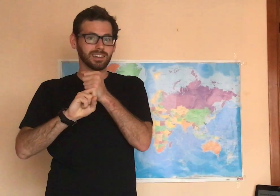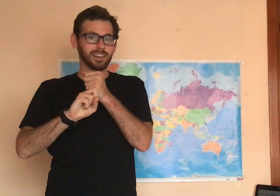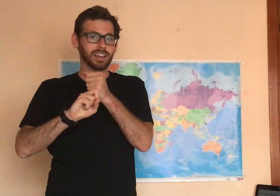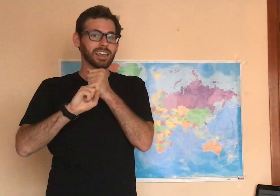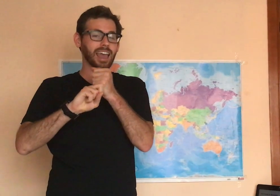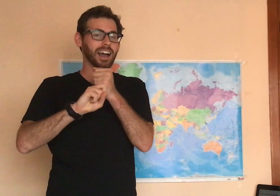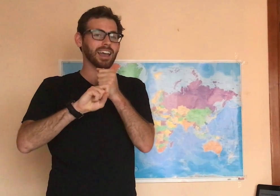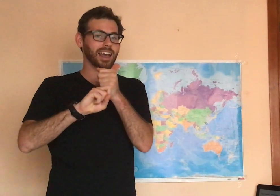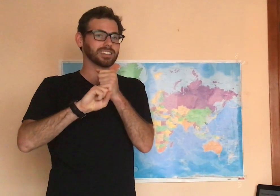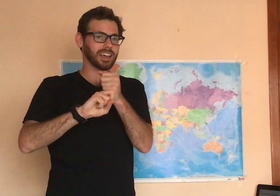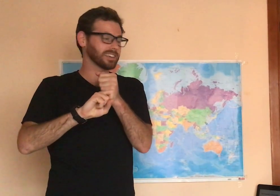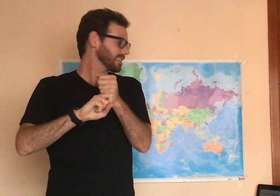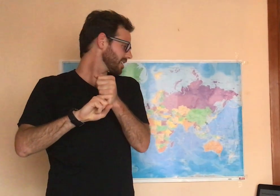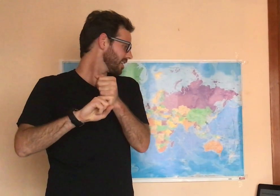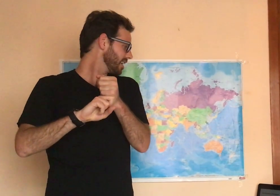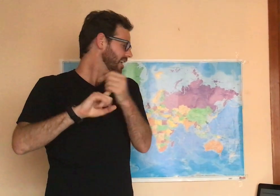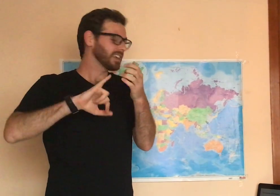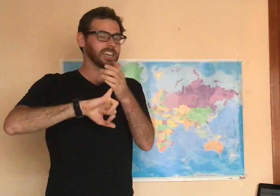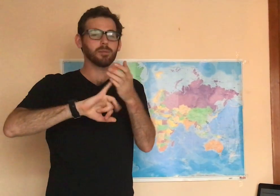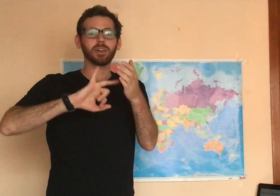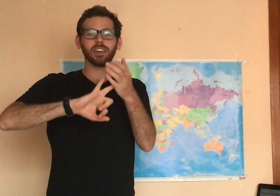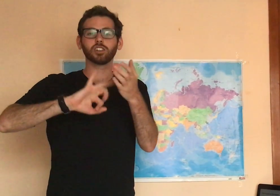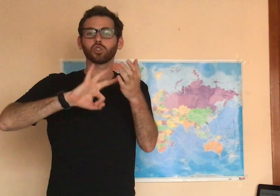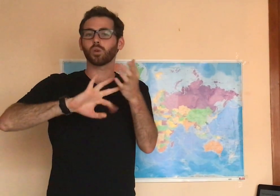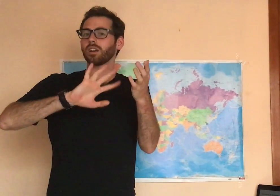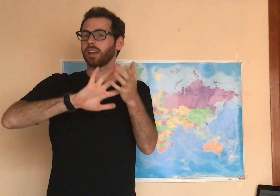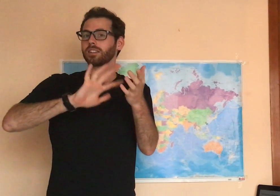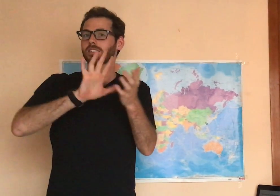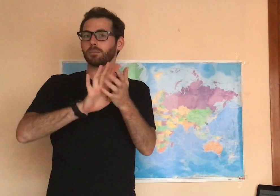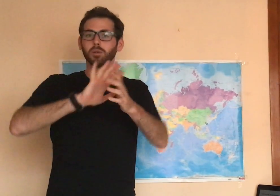K-I-S-S. Keep it short and simple.